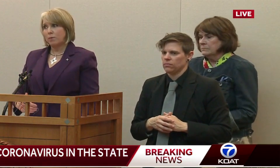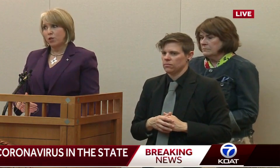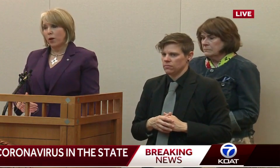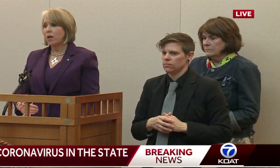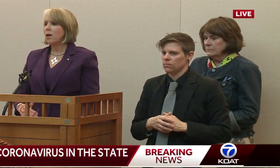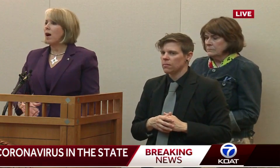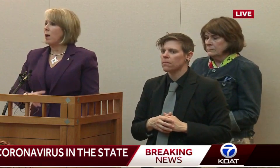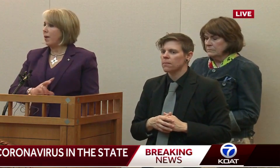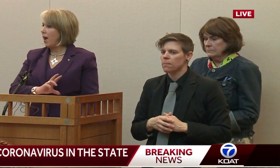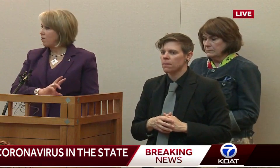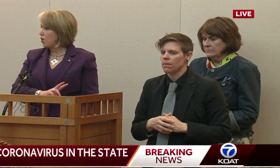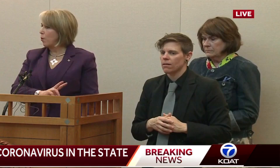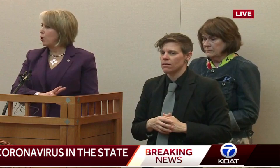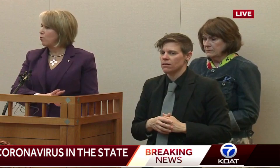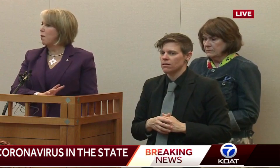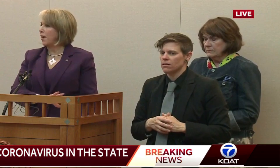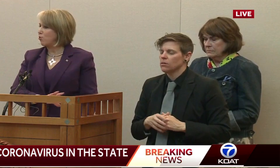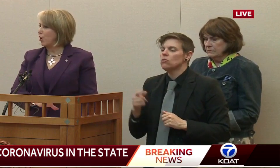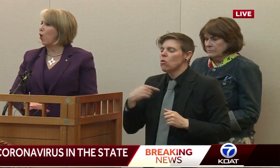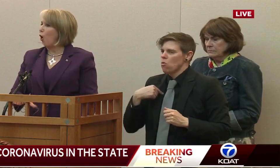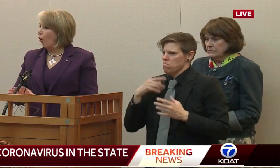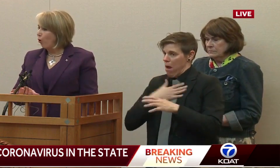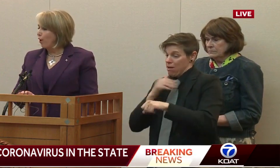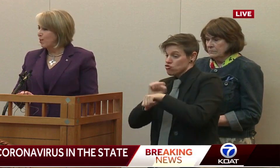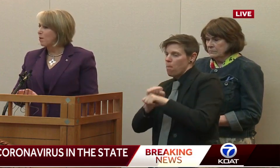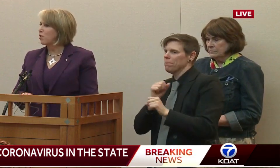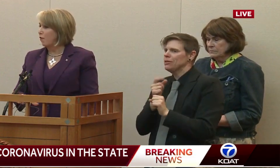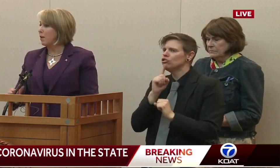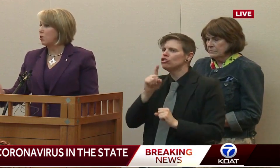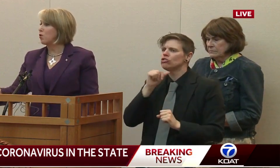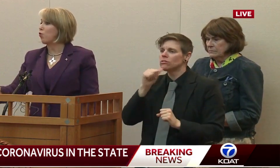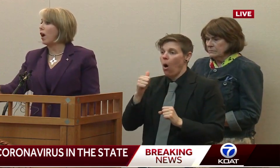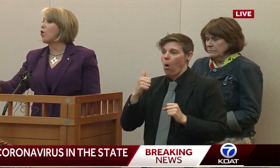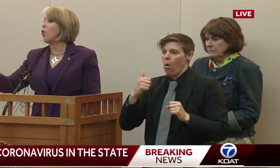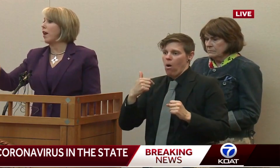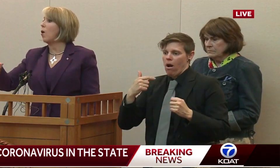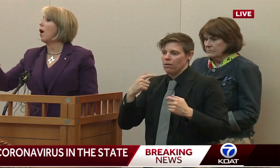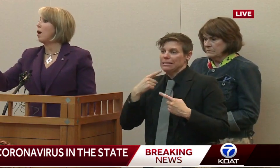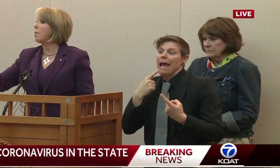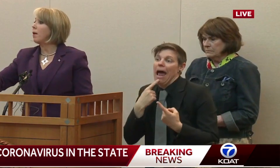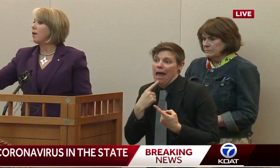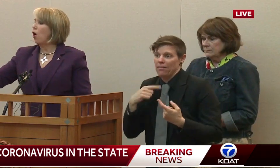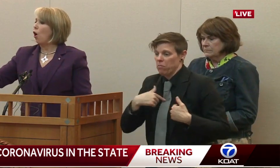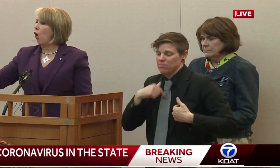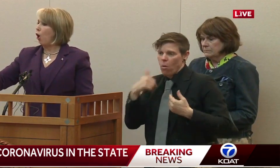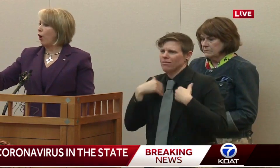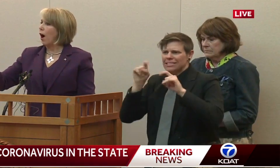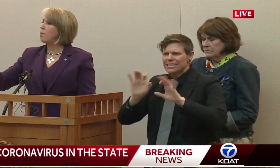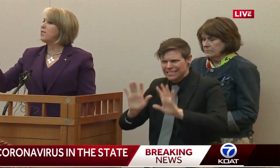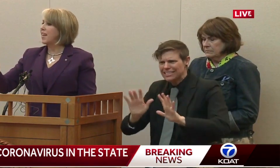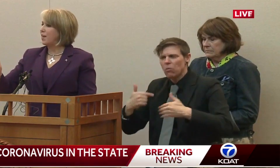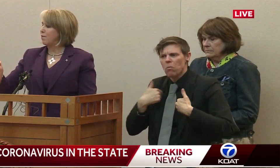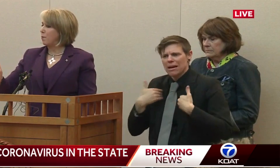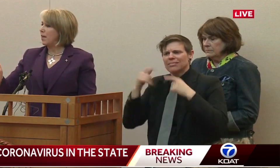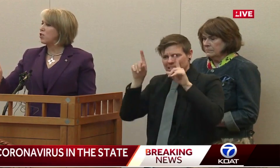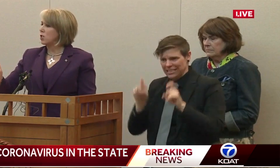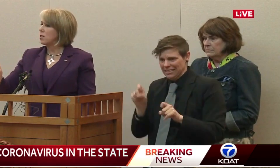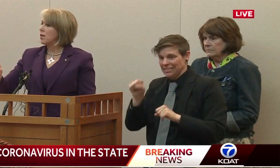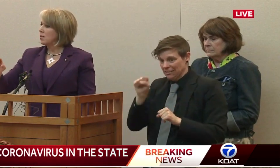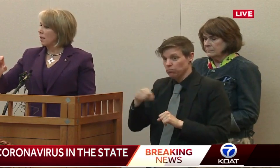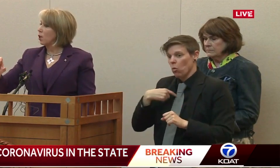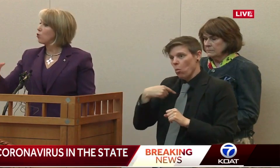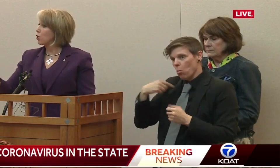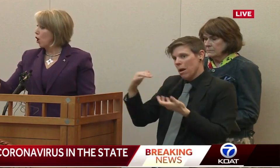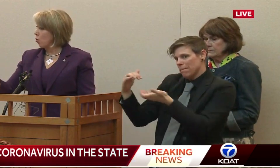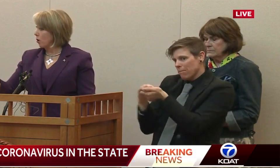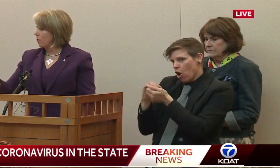So that's what I'm doing. I'm going to have someone who's managing as much information. With Tricor now up, our up-to-date information